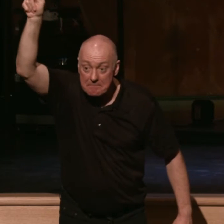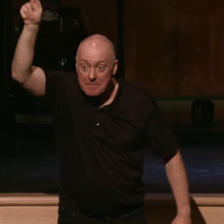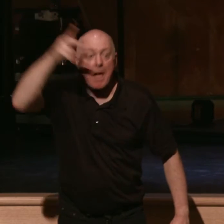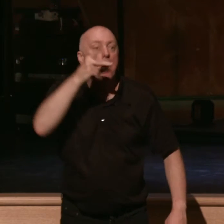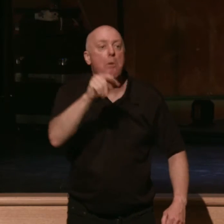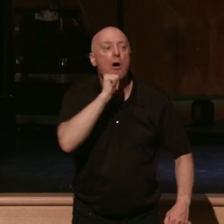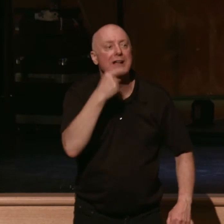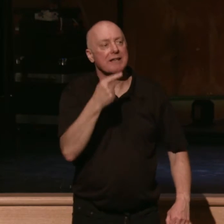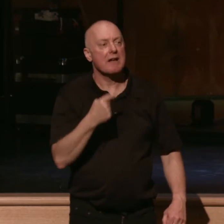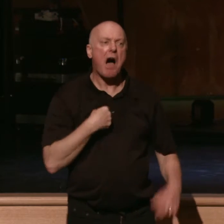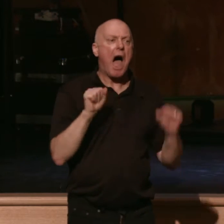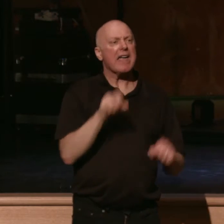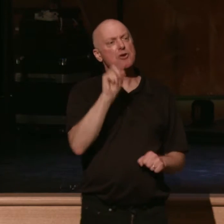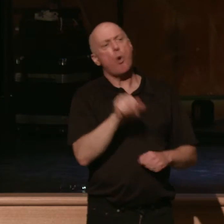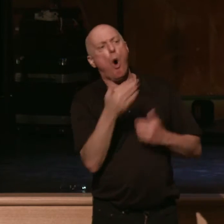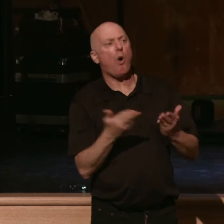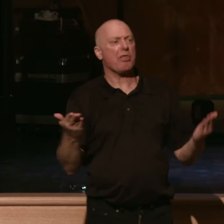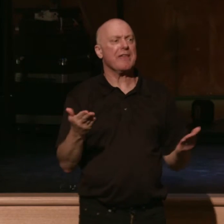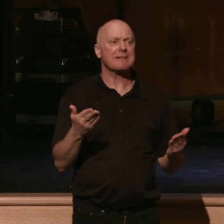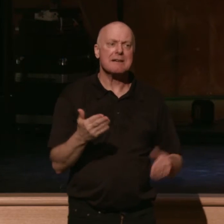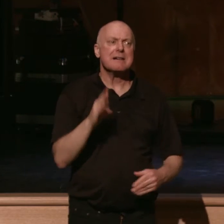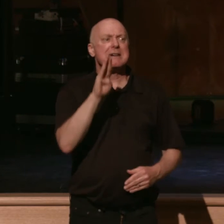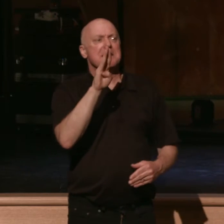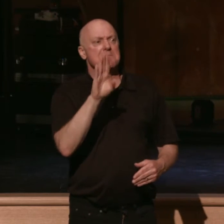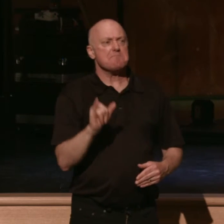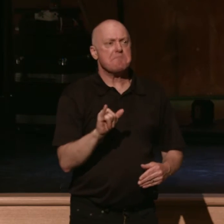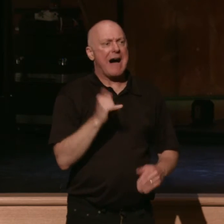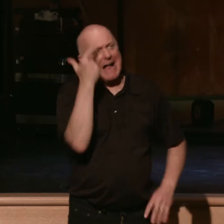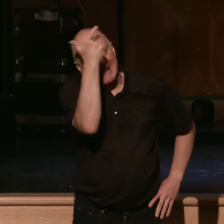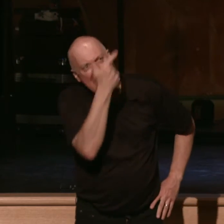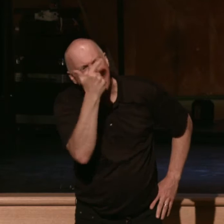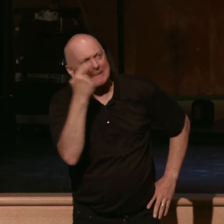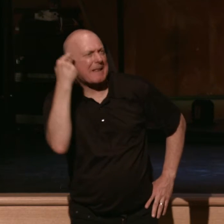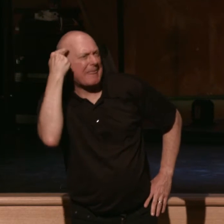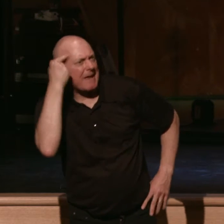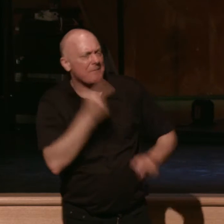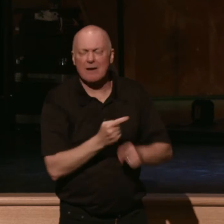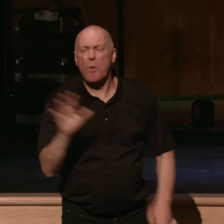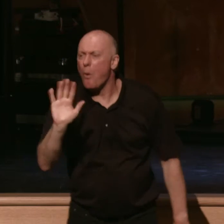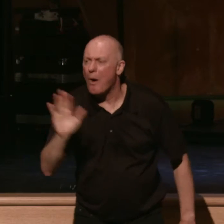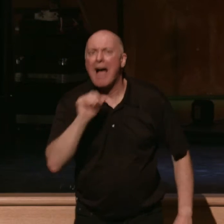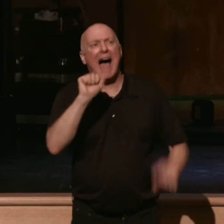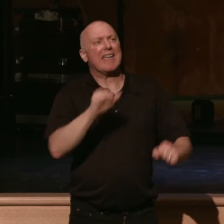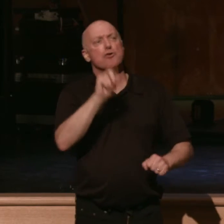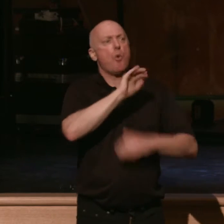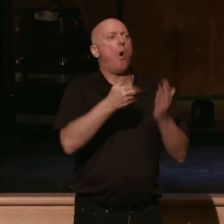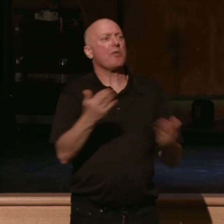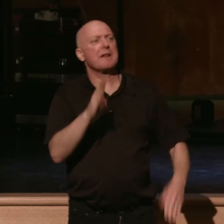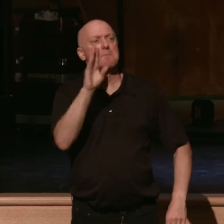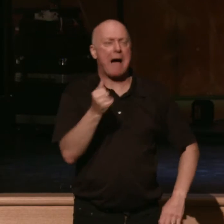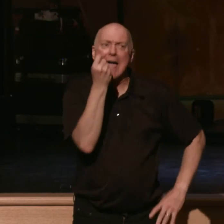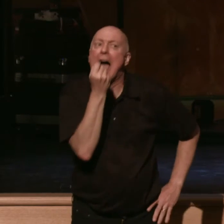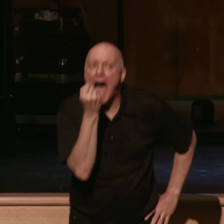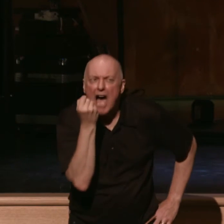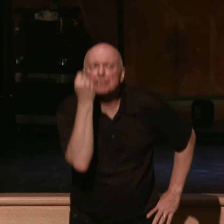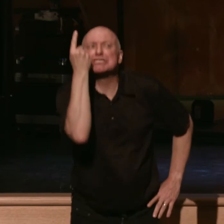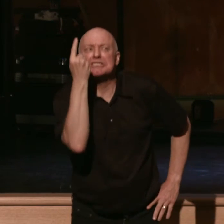say I can do all things by logically thinking the right steps. I can do all things by understanding and guarding my